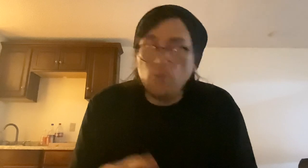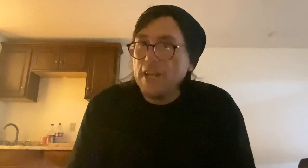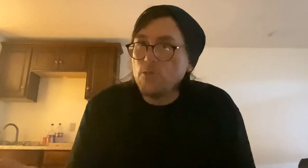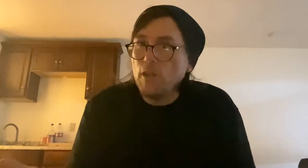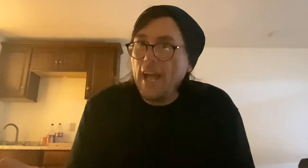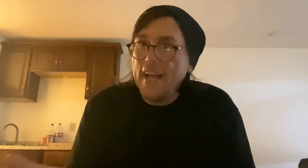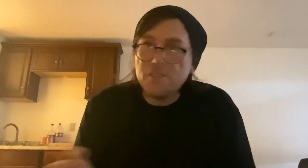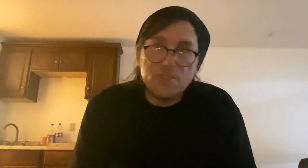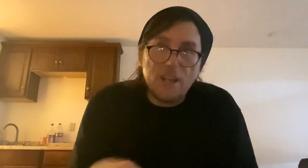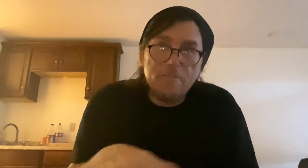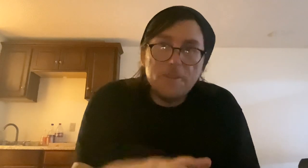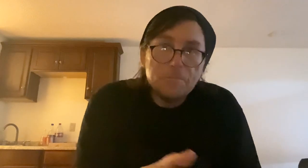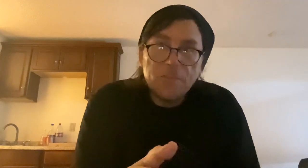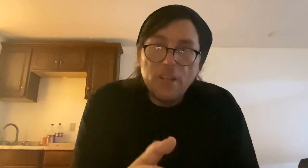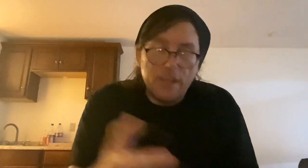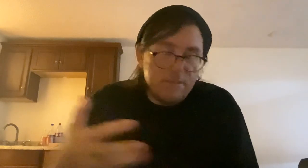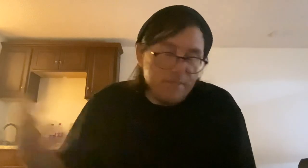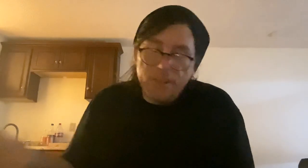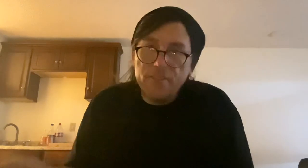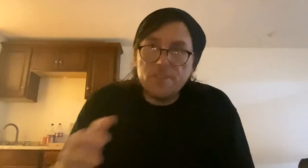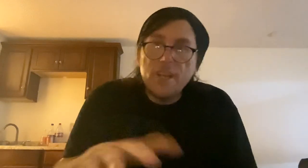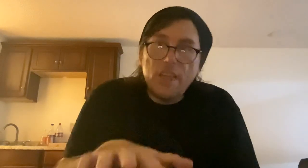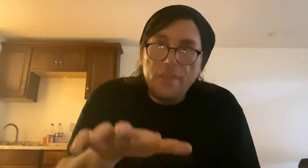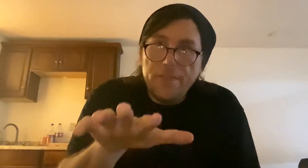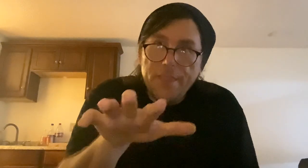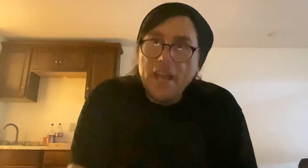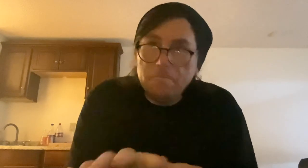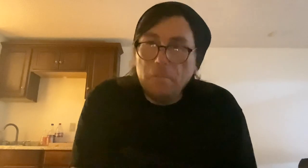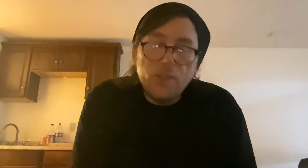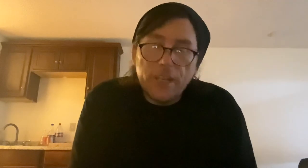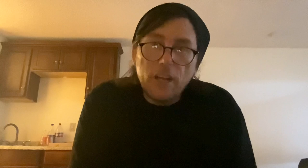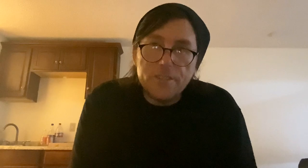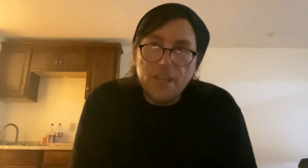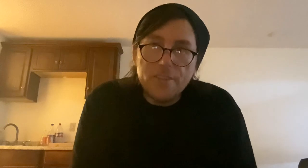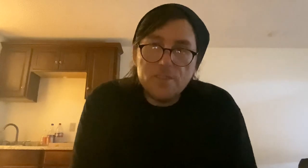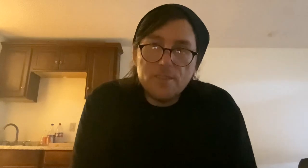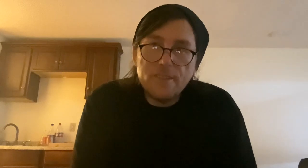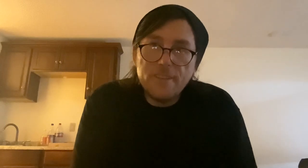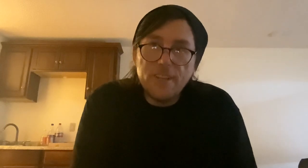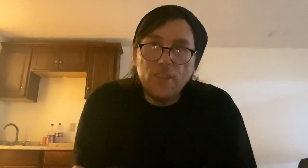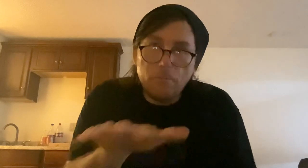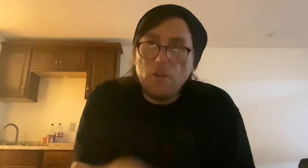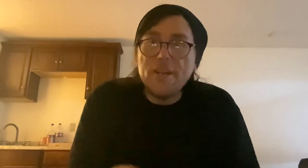Kodansha has and stuff and the others, they have monthly contests. Plus, their prize